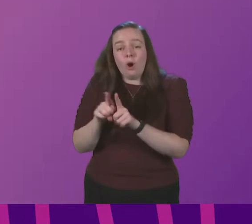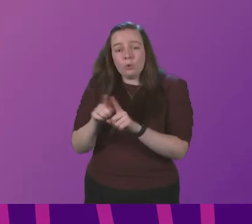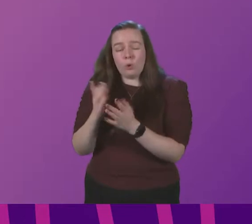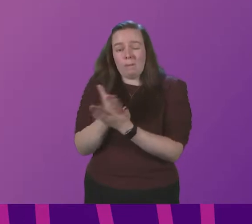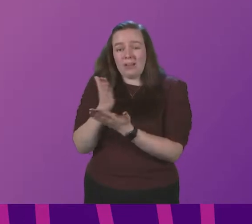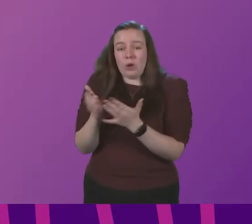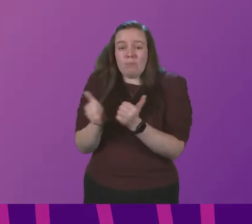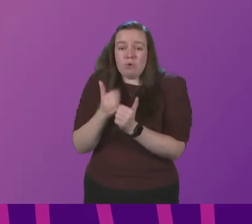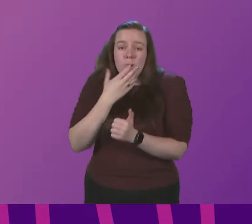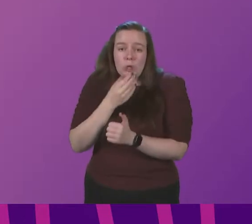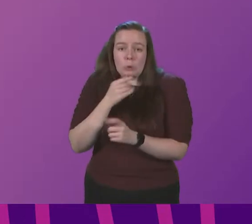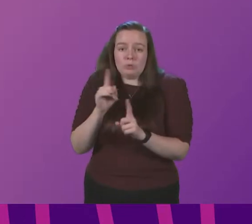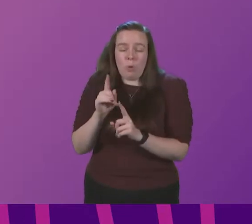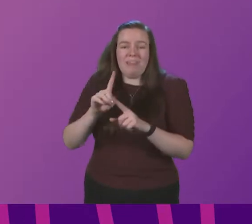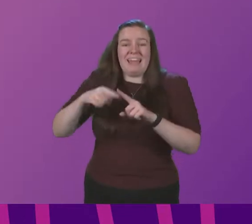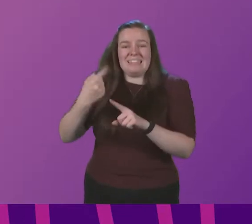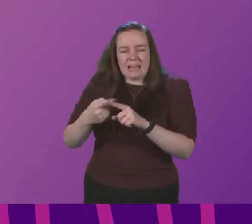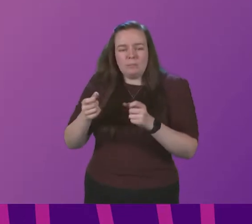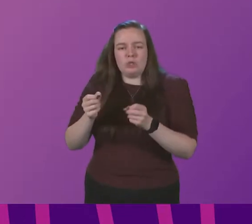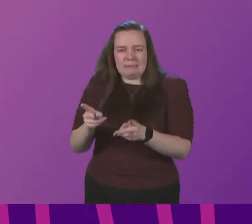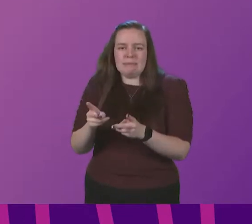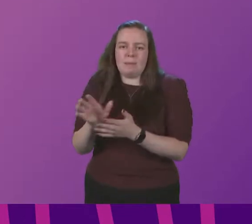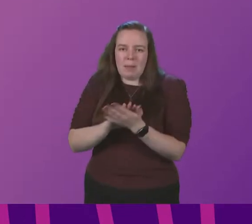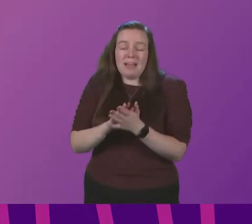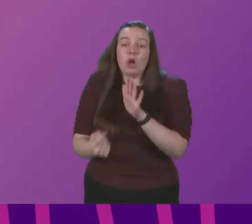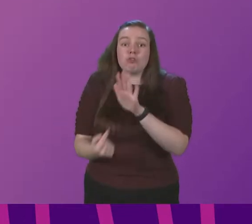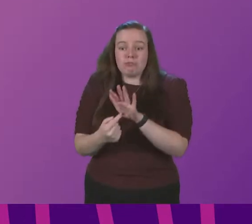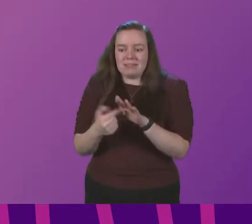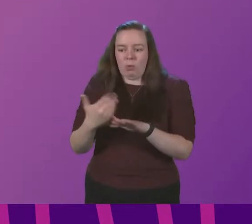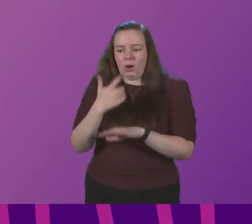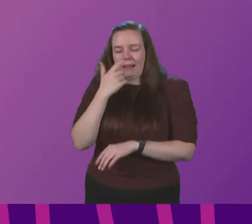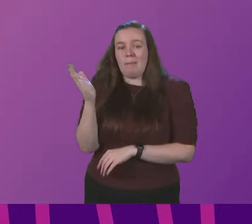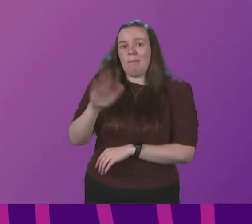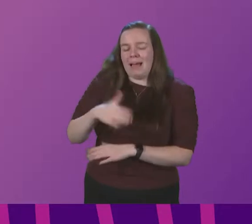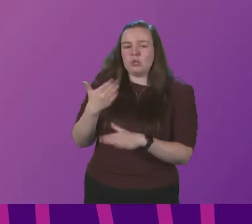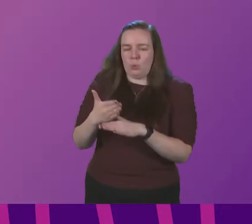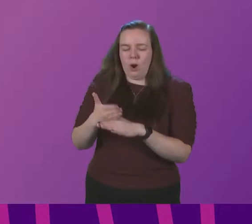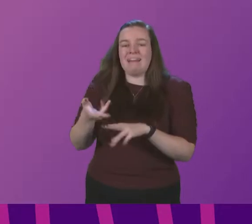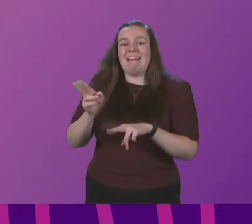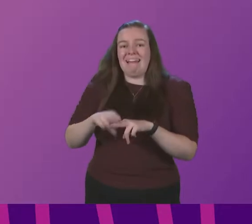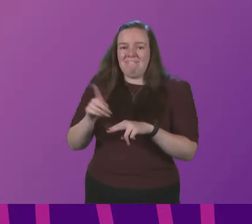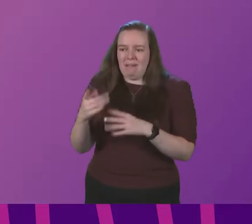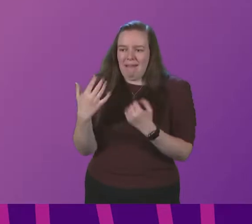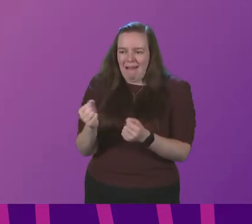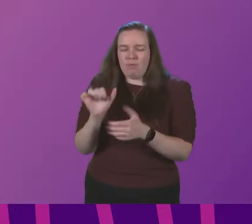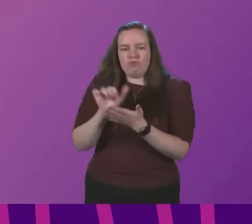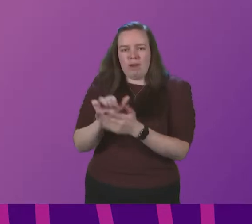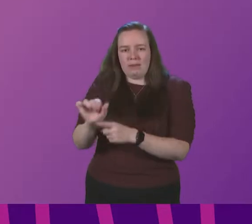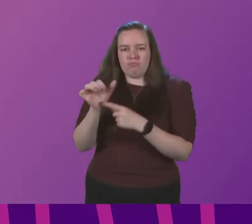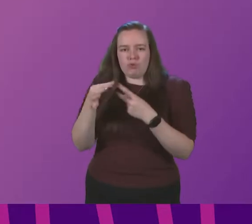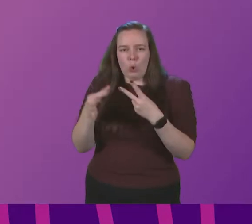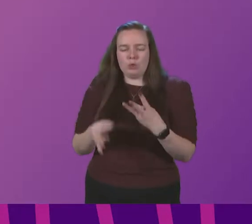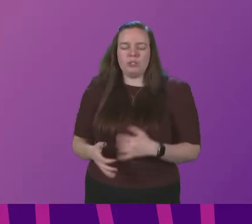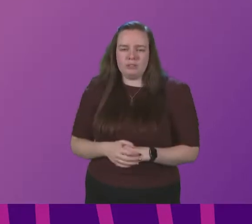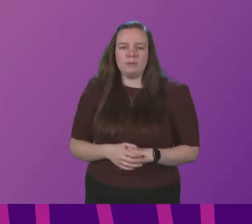that appropriate use is made of the exemption system to allow critical workers to return to work on the basis of certain precautions Paul O